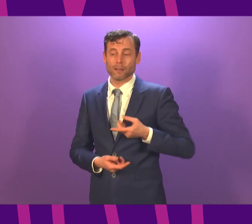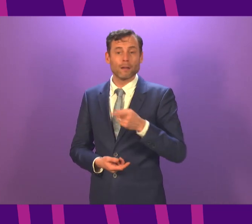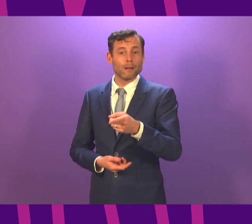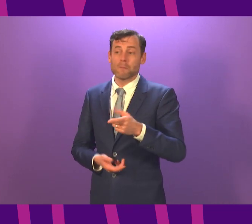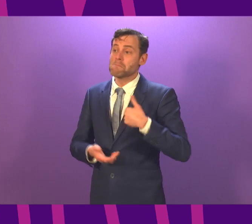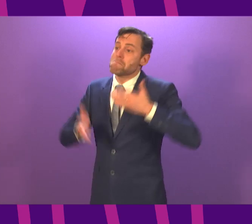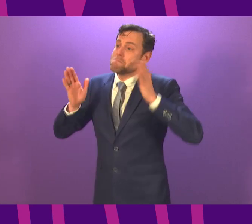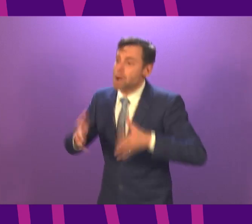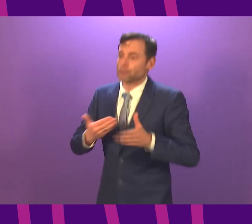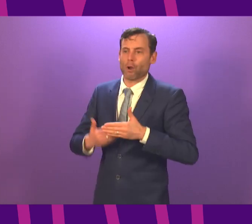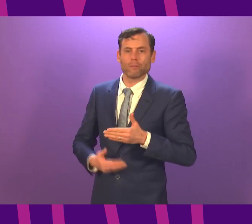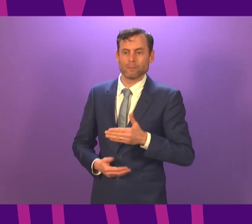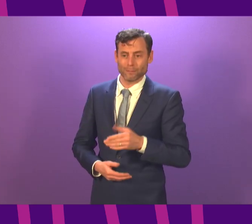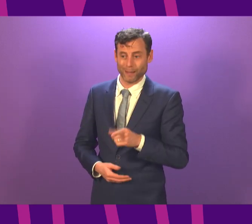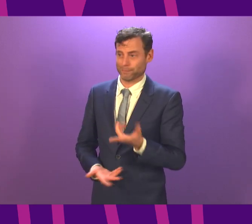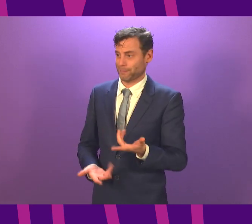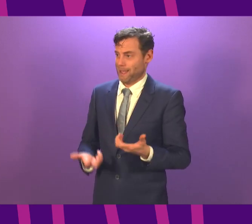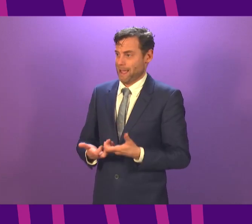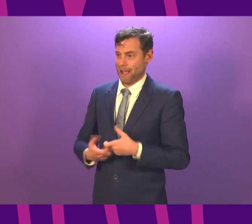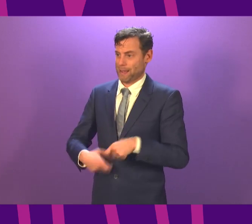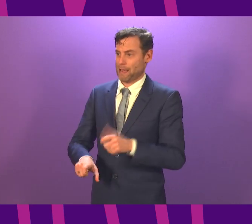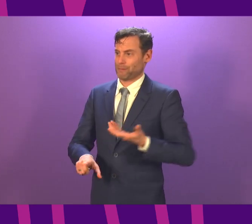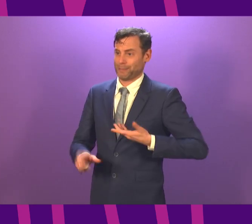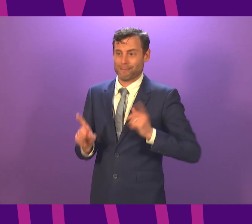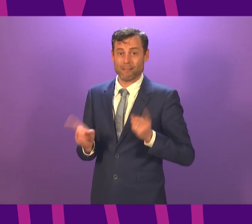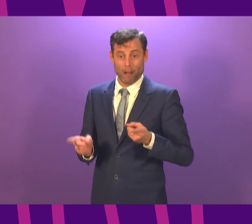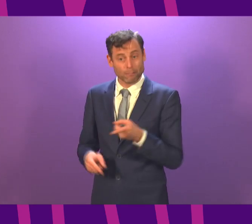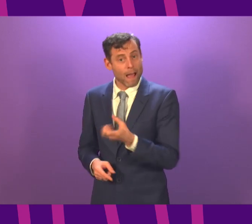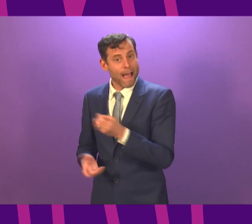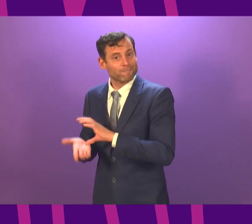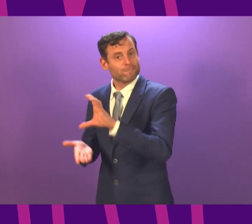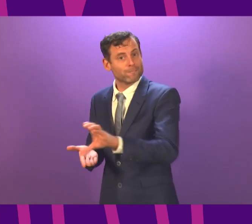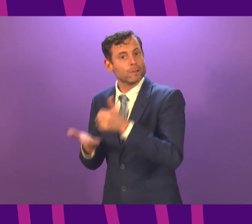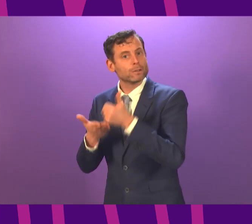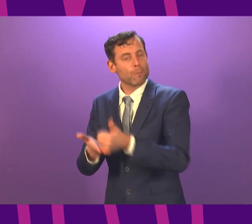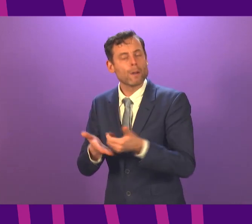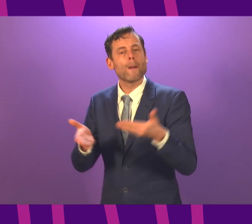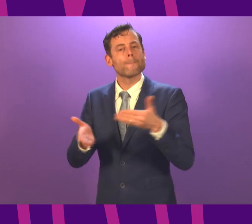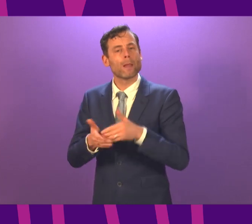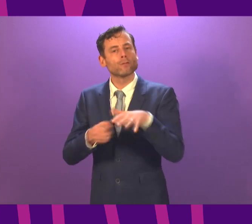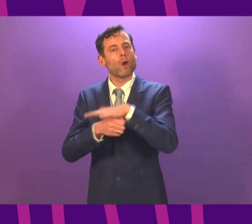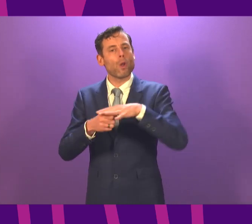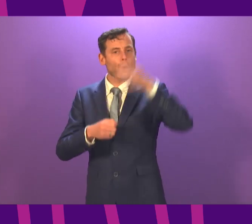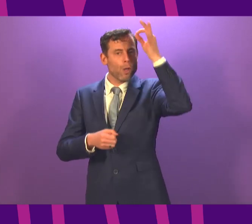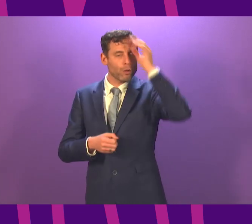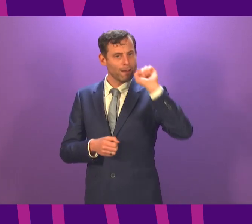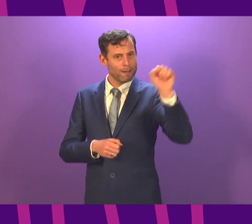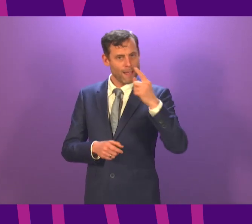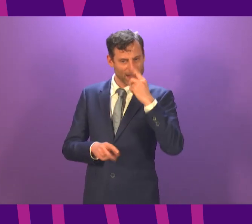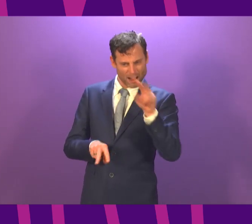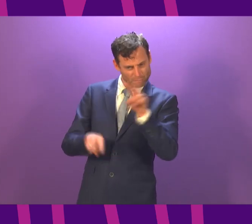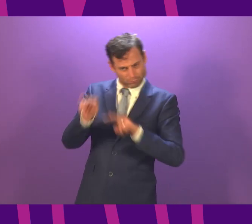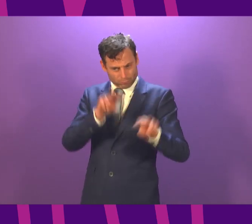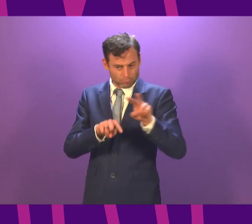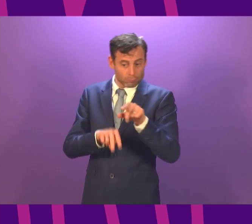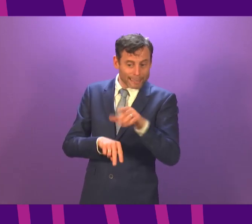impaired because of the situation. In addition to that there is the local authority discretionary funding but if there are particular cases